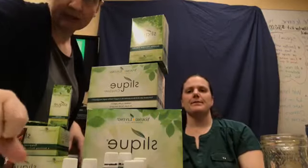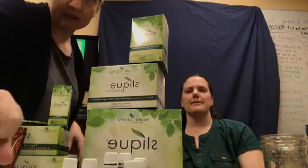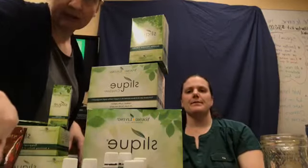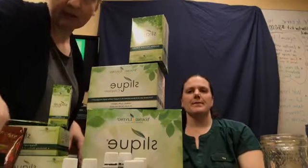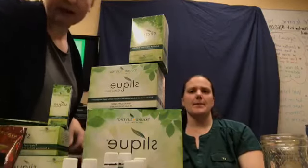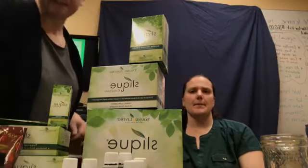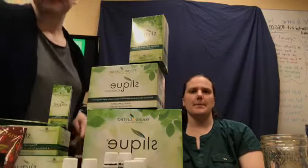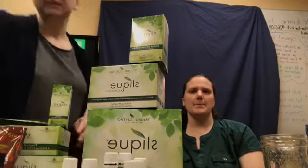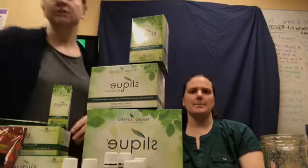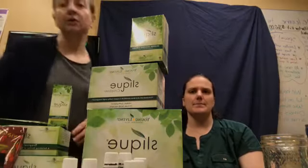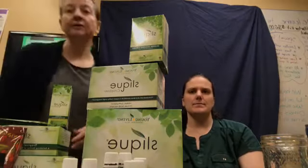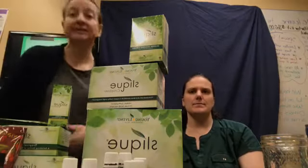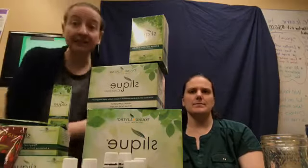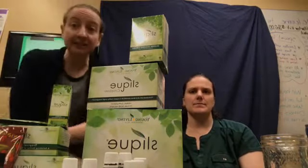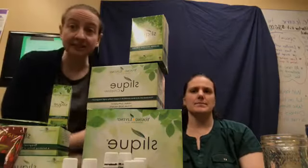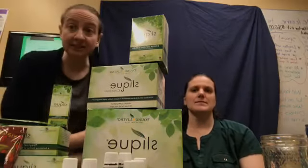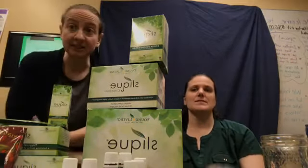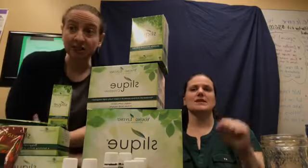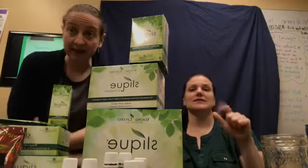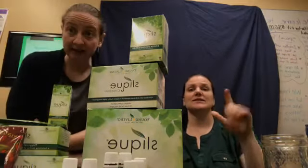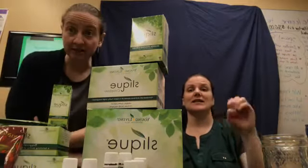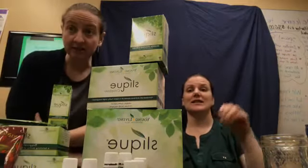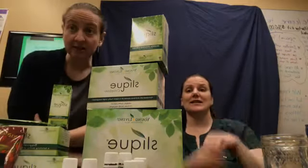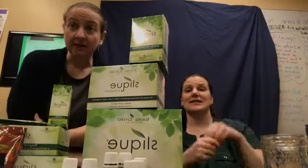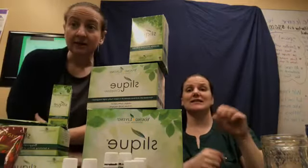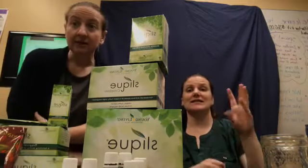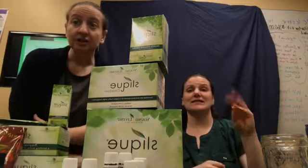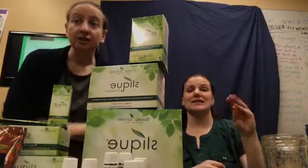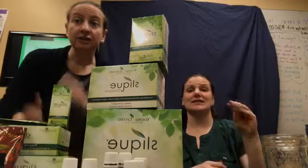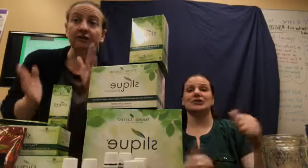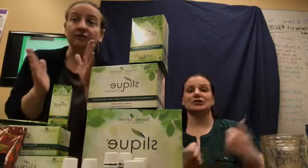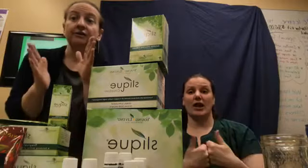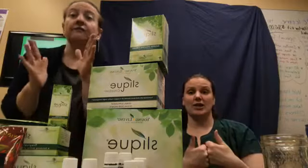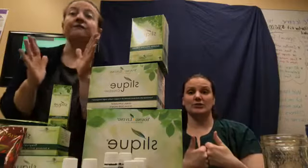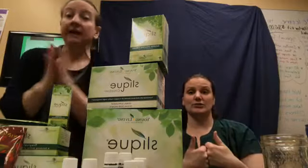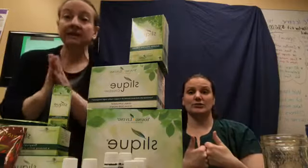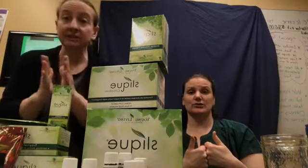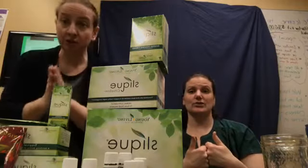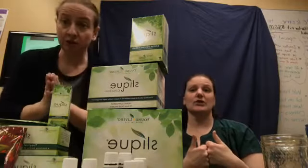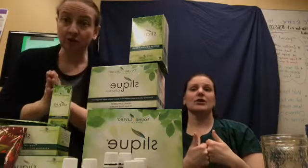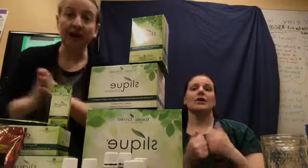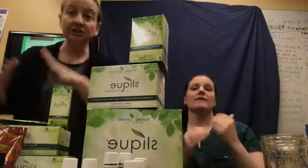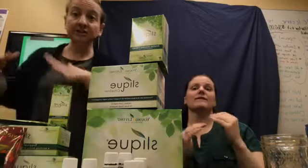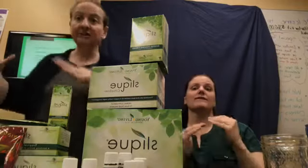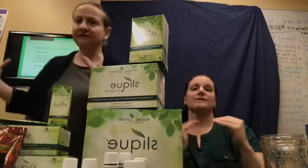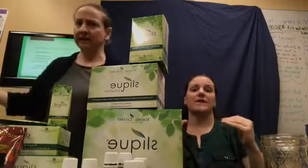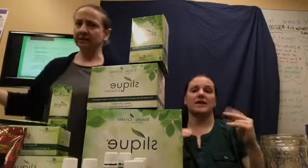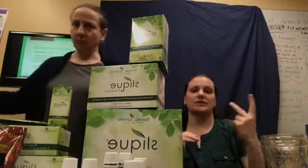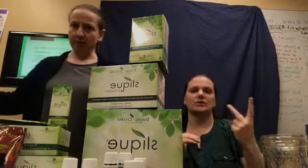Okay. So, the Sleek in 60 Challenge. The Phase 2. I just did Phase 1.